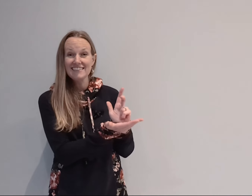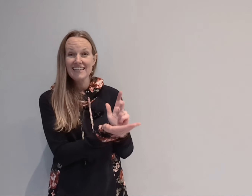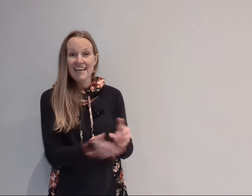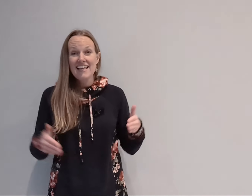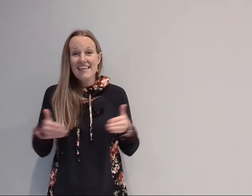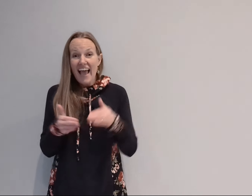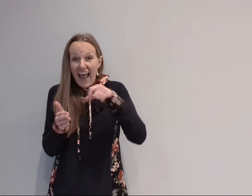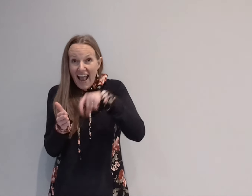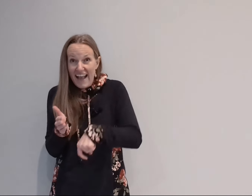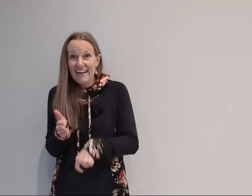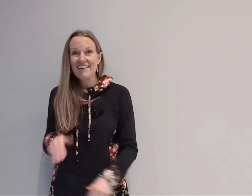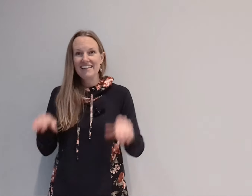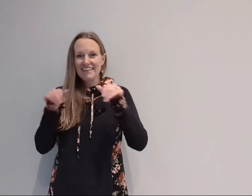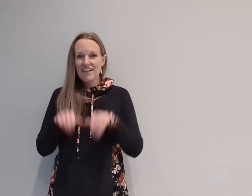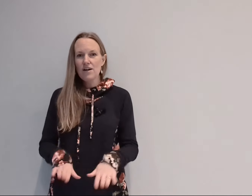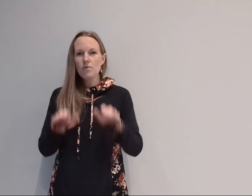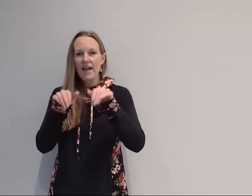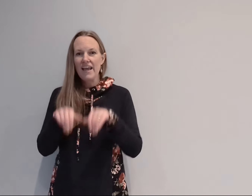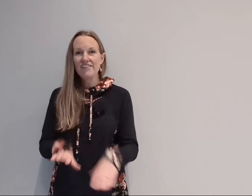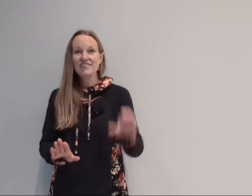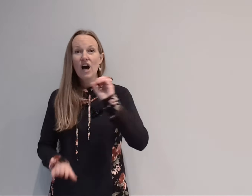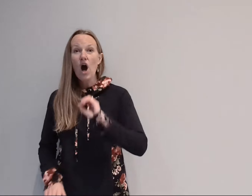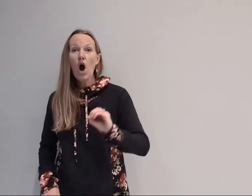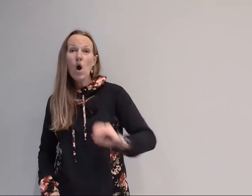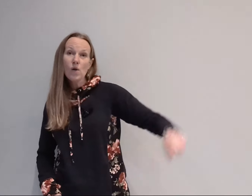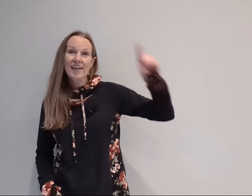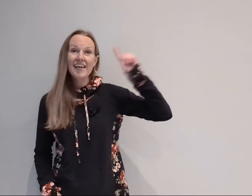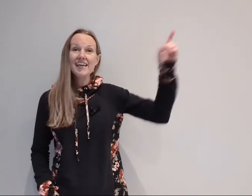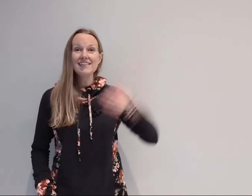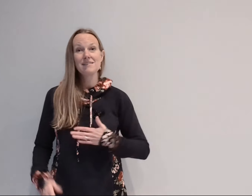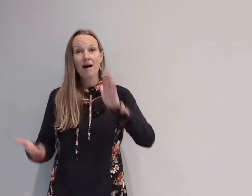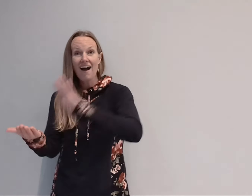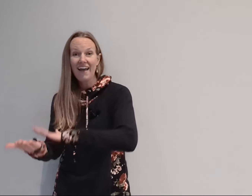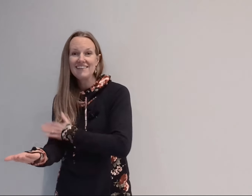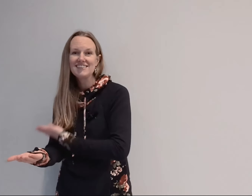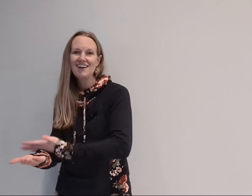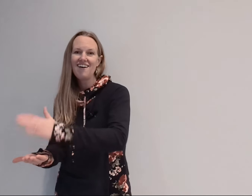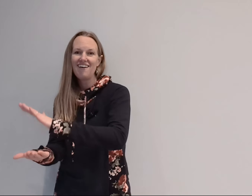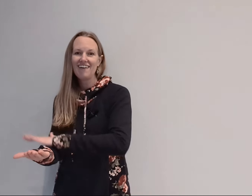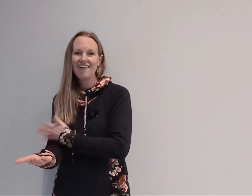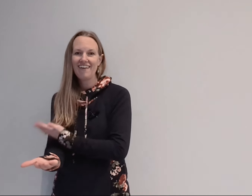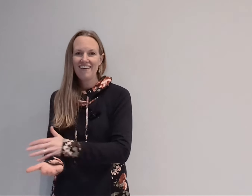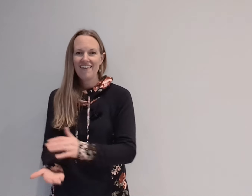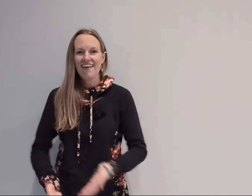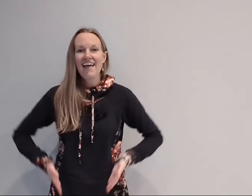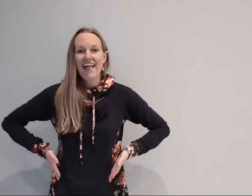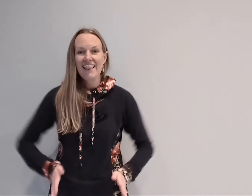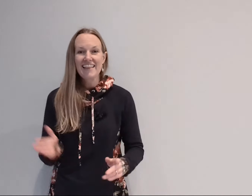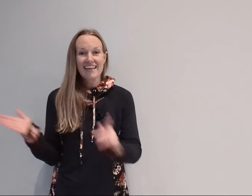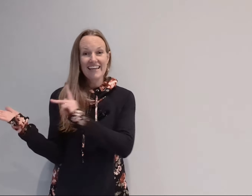the anchor in the waves oh he is my song and let the